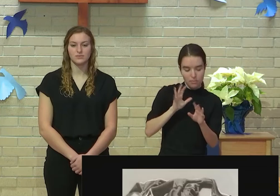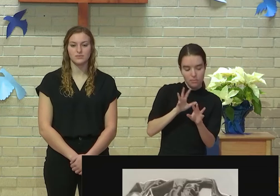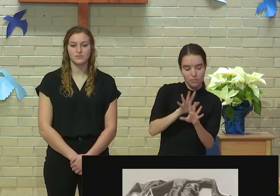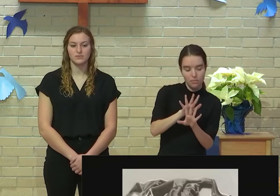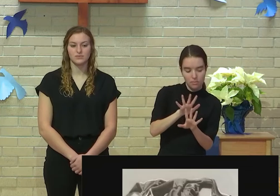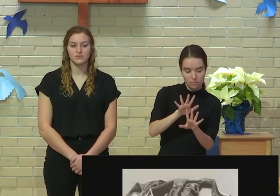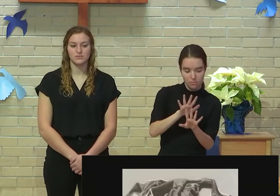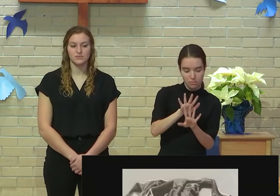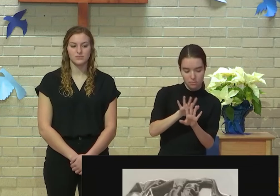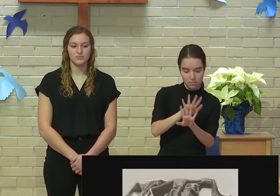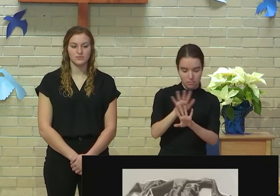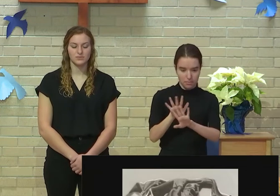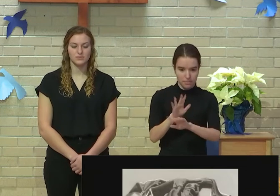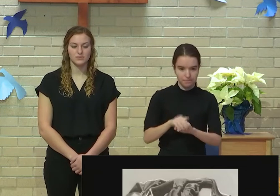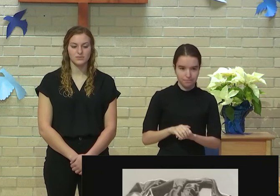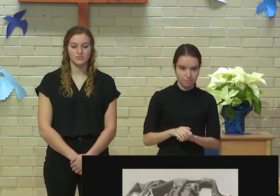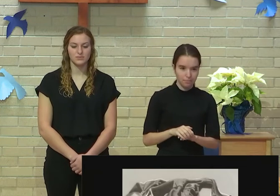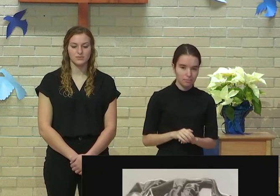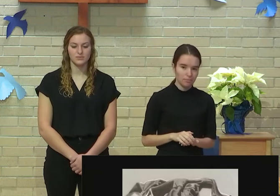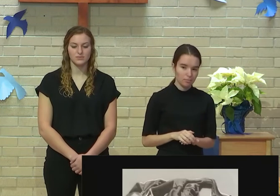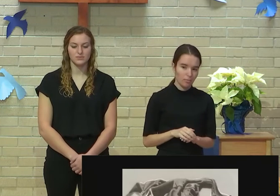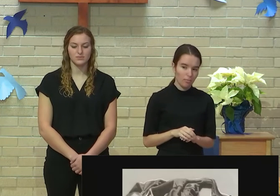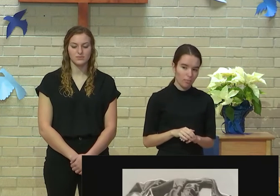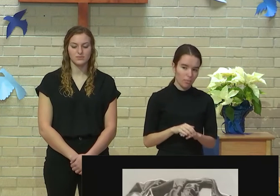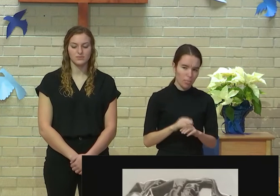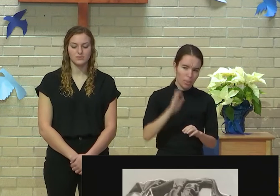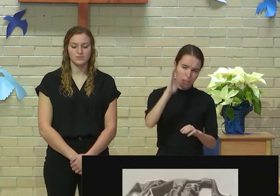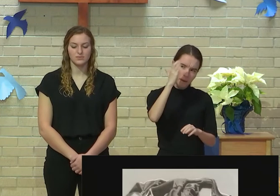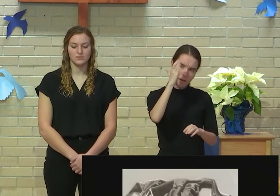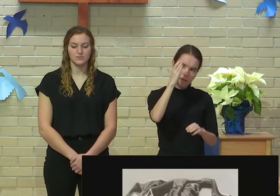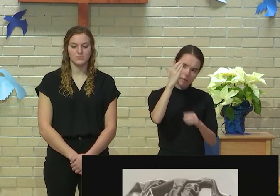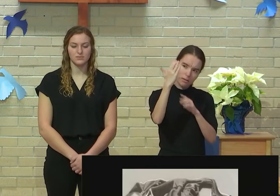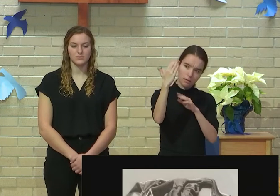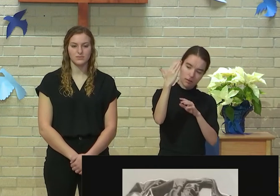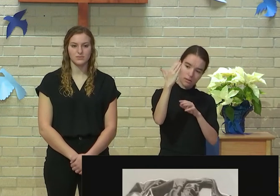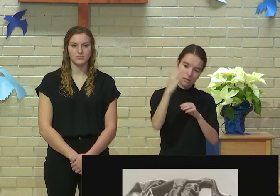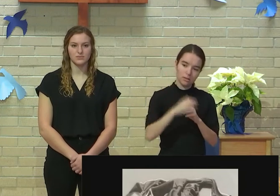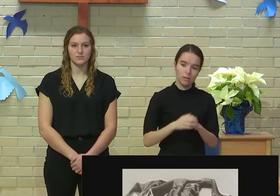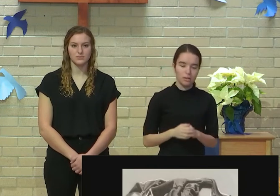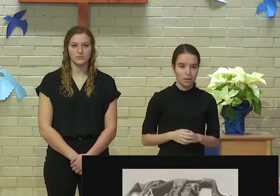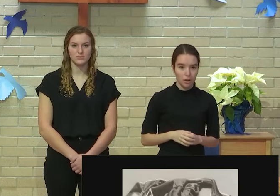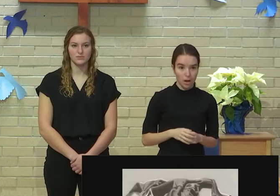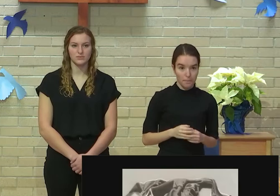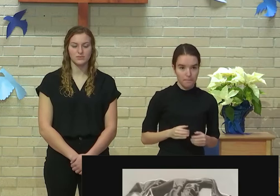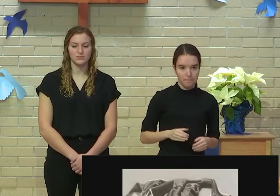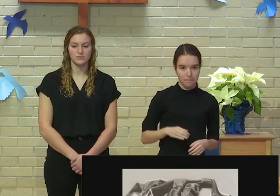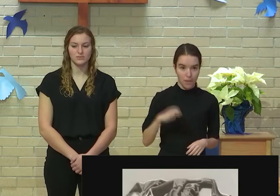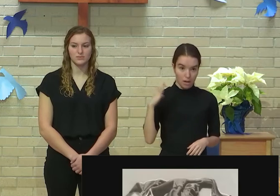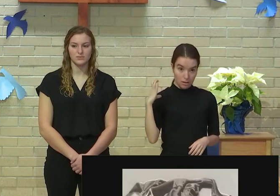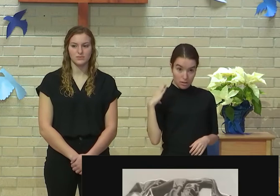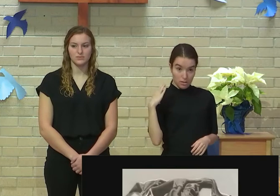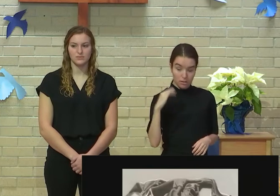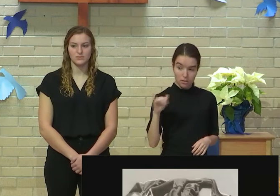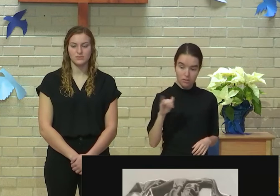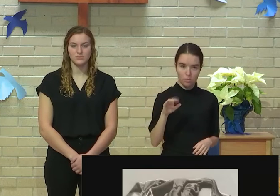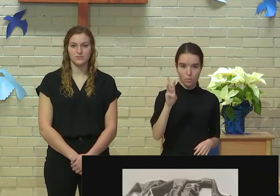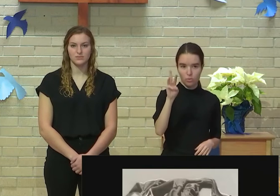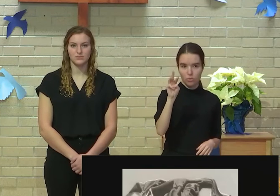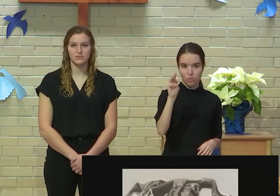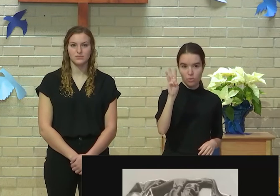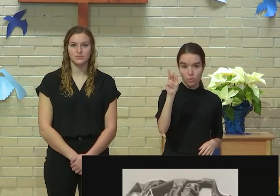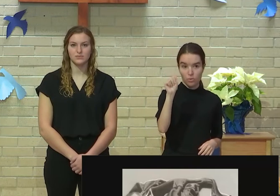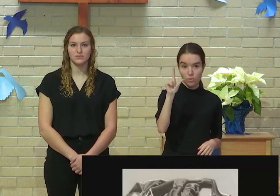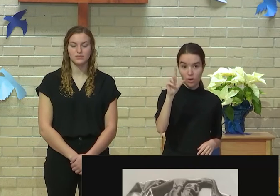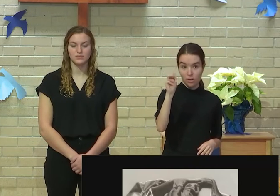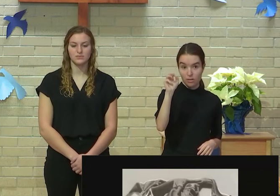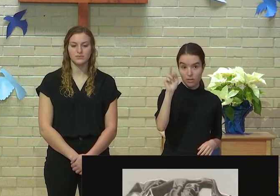And I wanted to reflect how big companies such as Walmart are far removed from